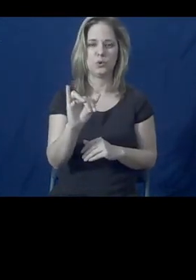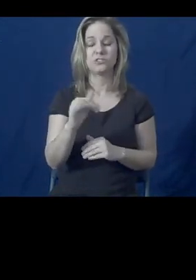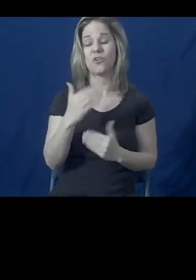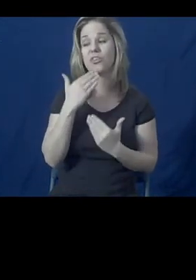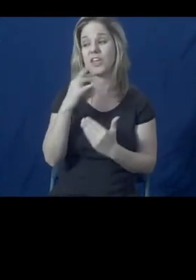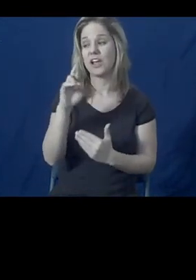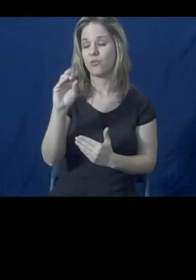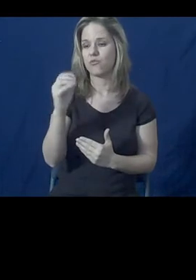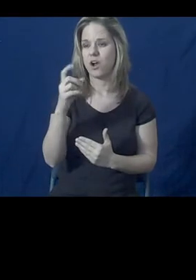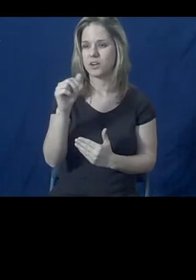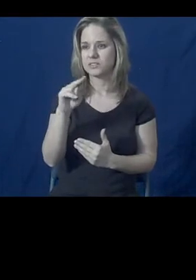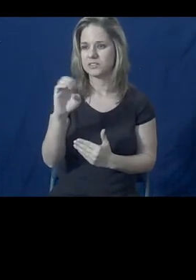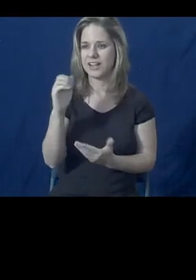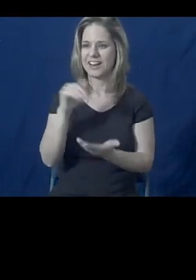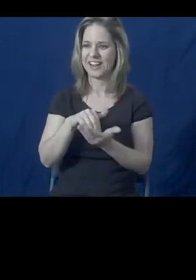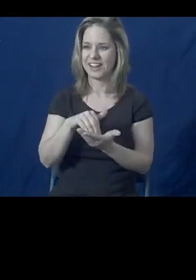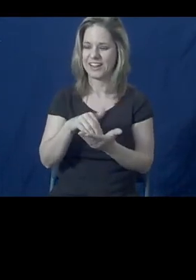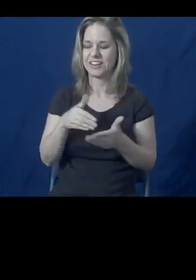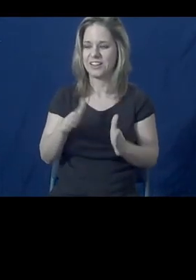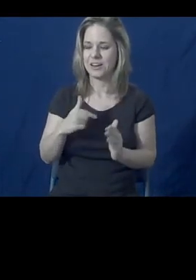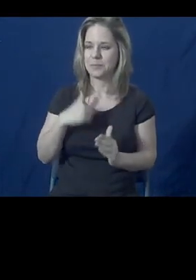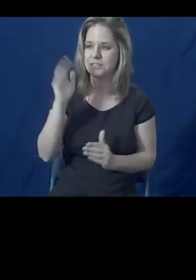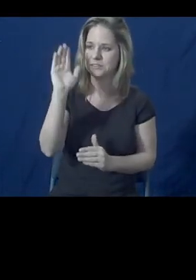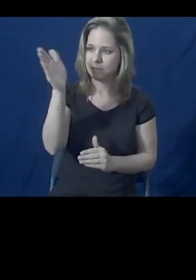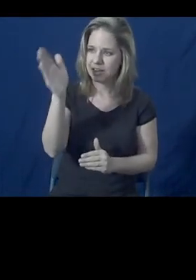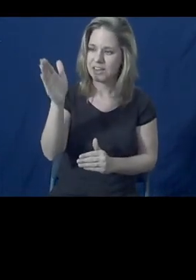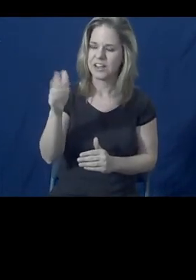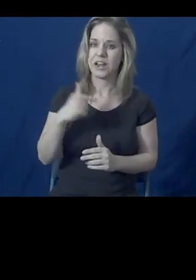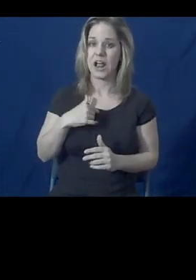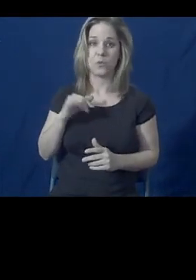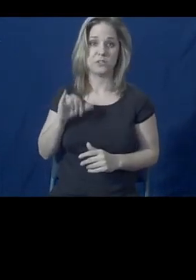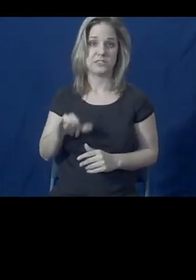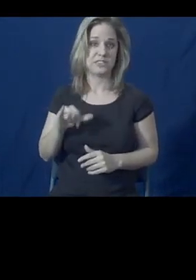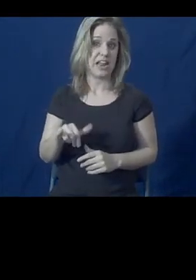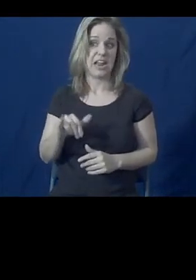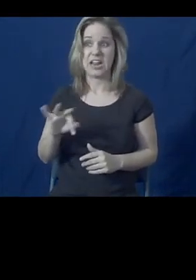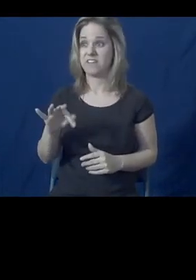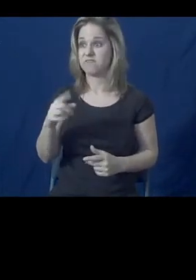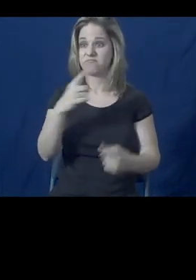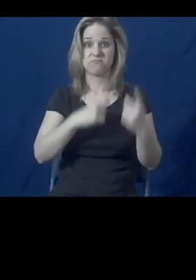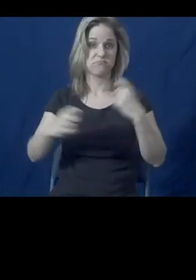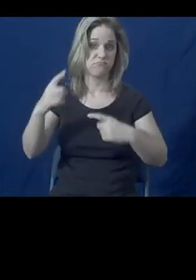letting me speak today and stay on if folks have any questions.